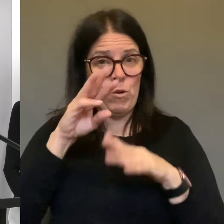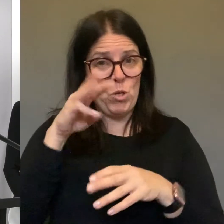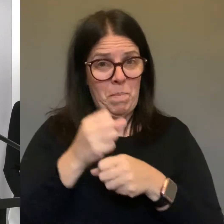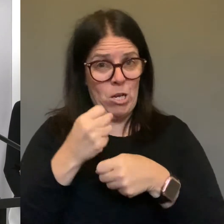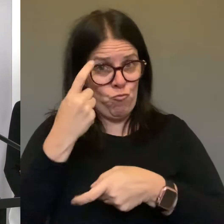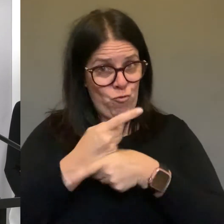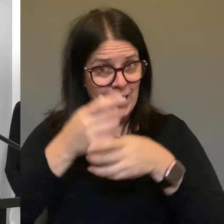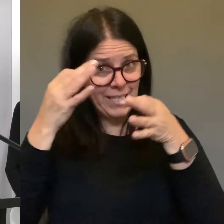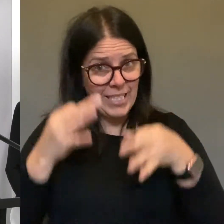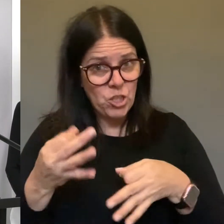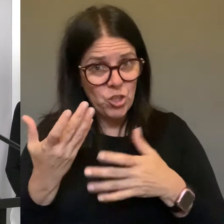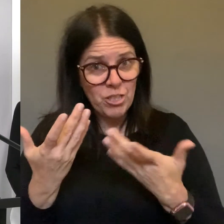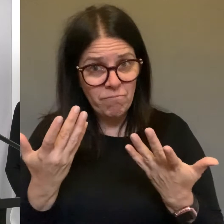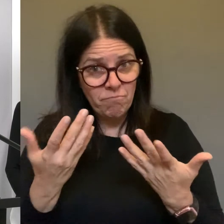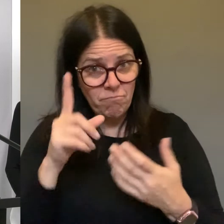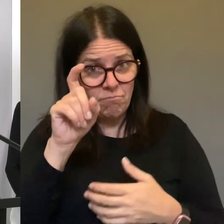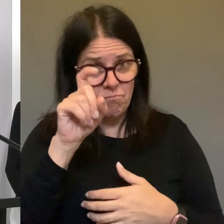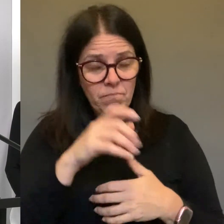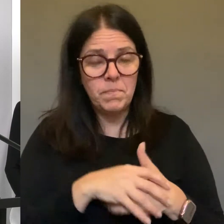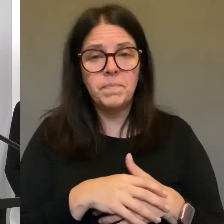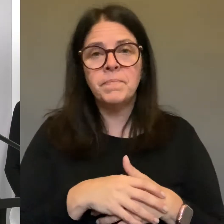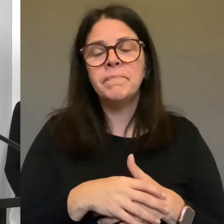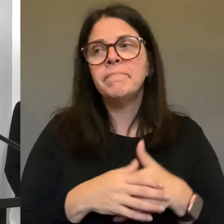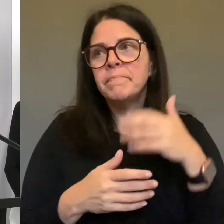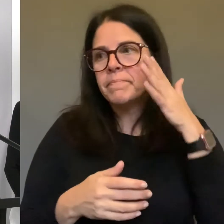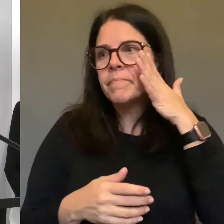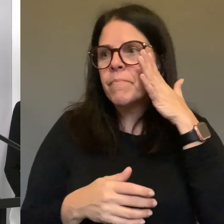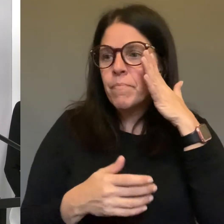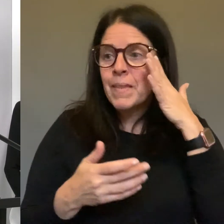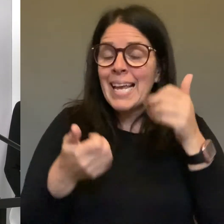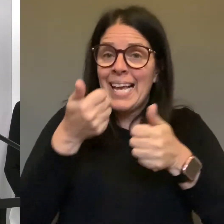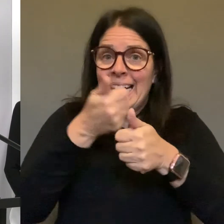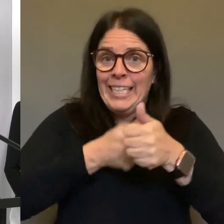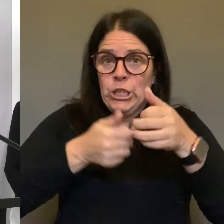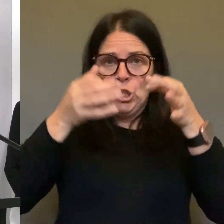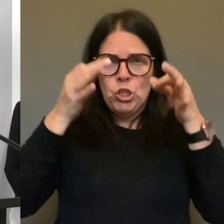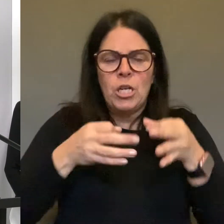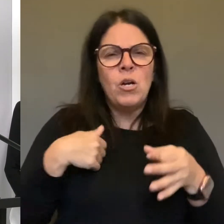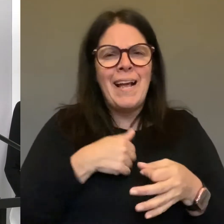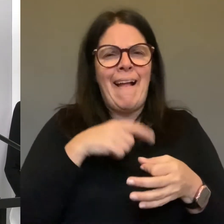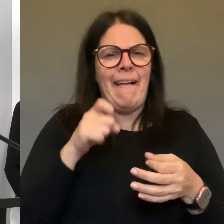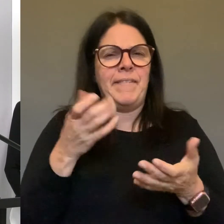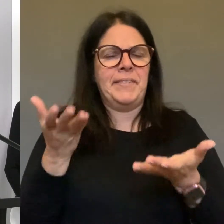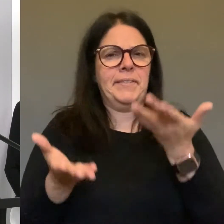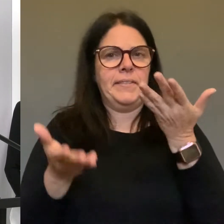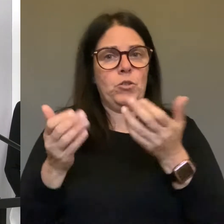every decision that are currently being made, we have to weigh the risk and benefit of those decisions.